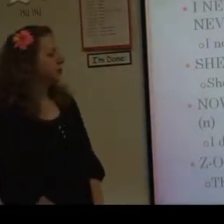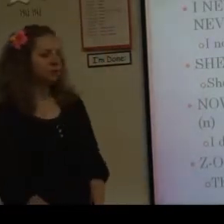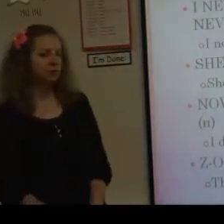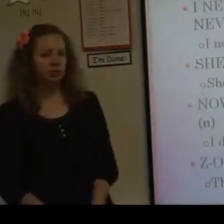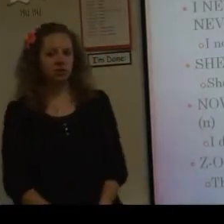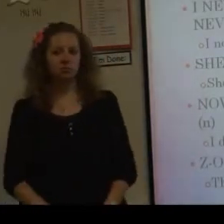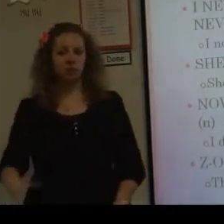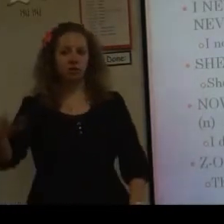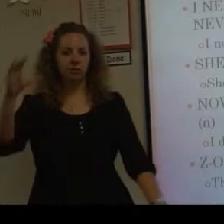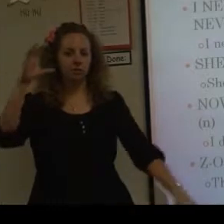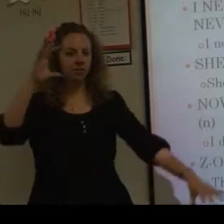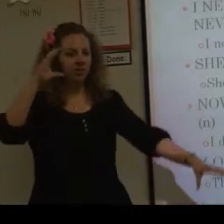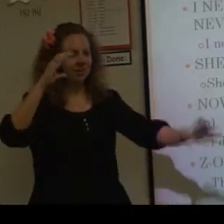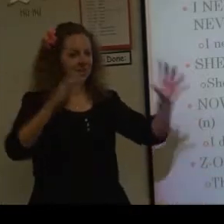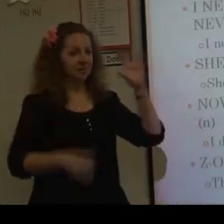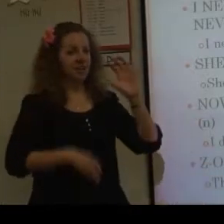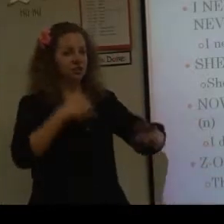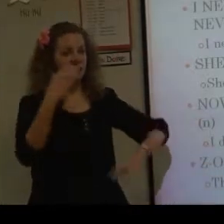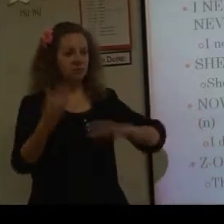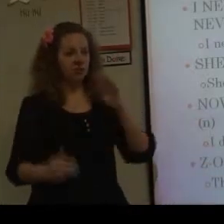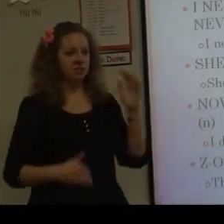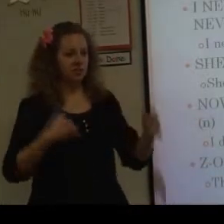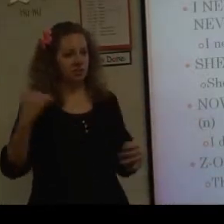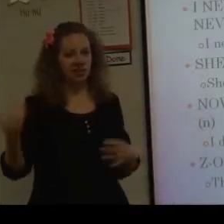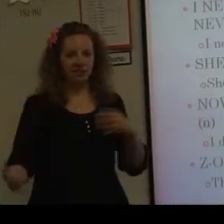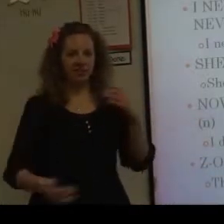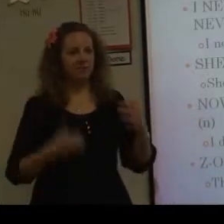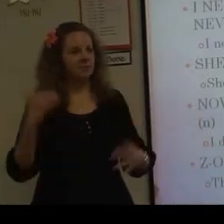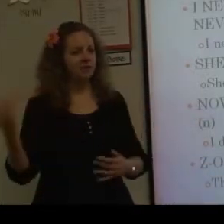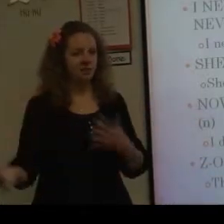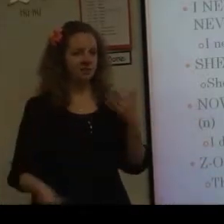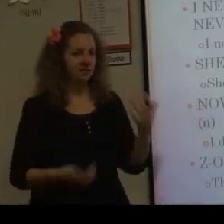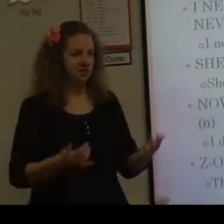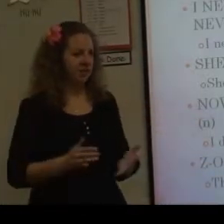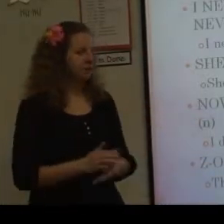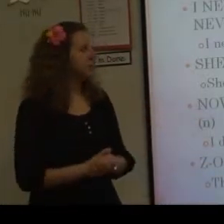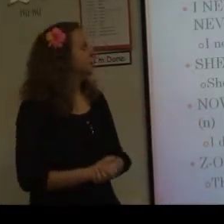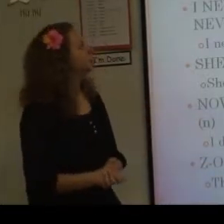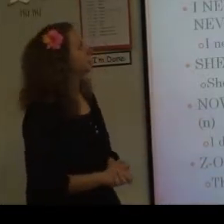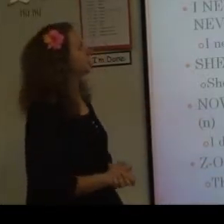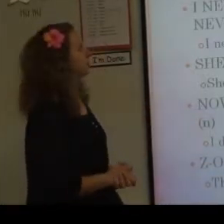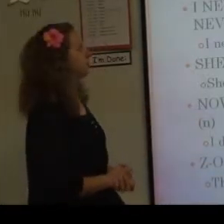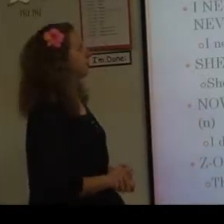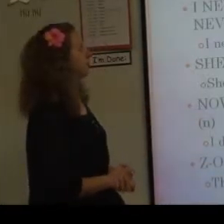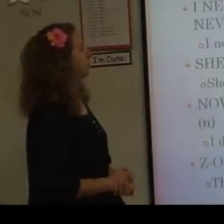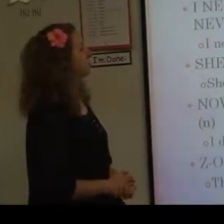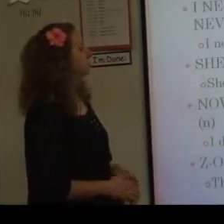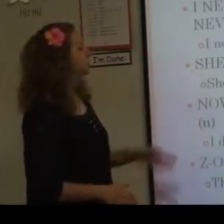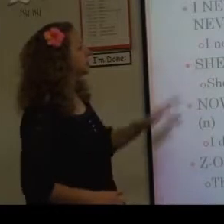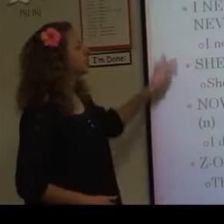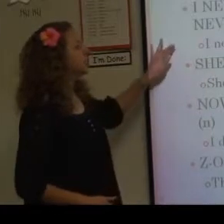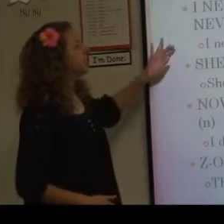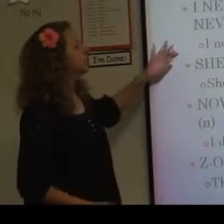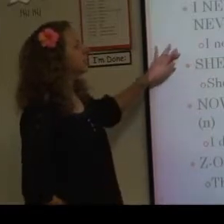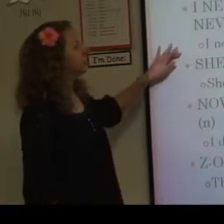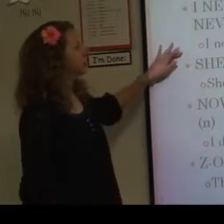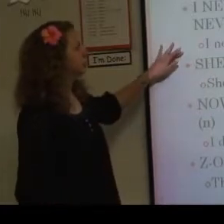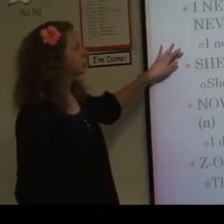more through the books. I didn't want to go through the entire chapter. Because they just have the same thing like 50 times. So I just picked I a couple. So for this one. I never go to the